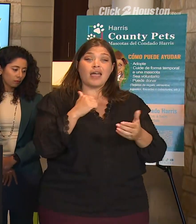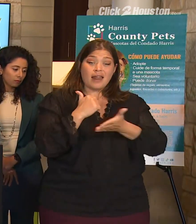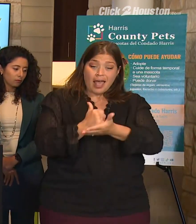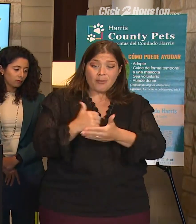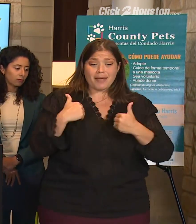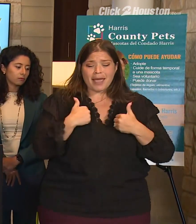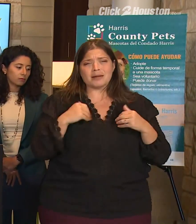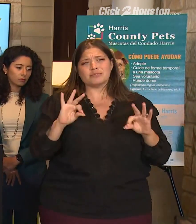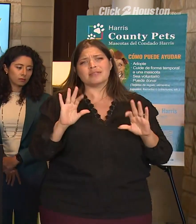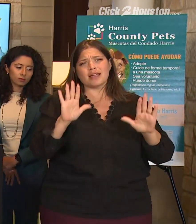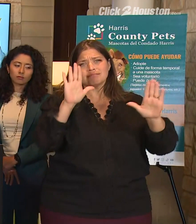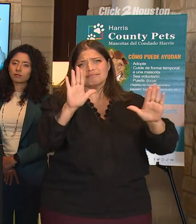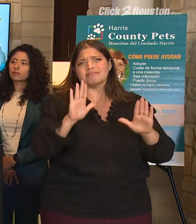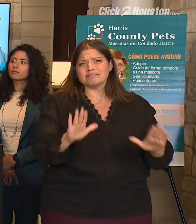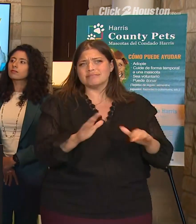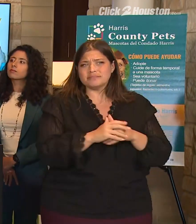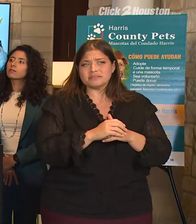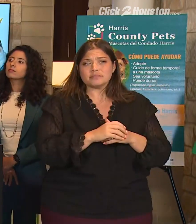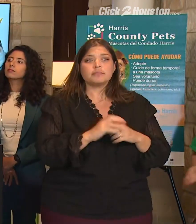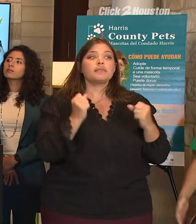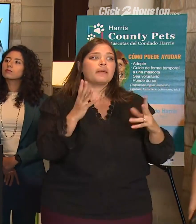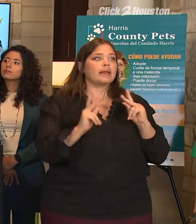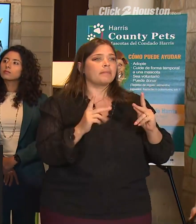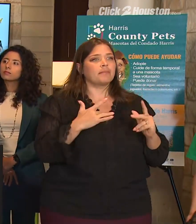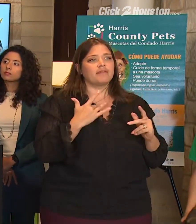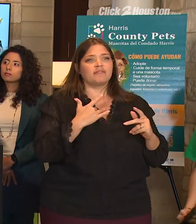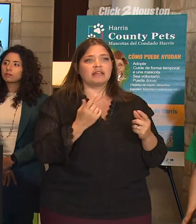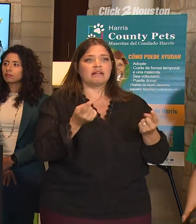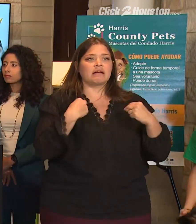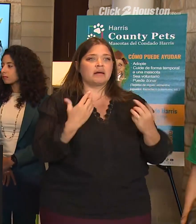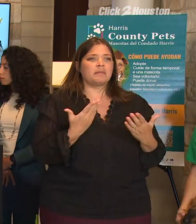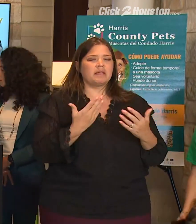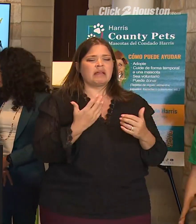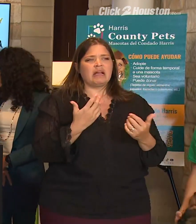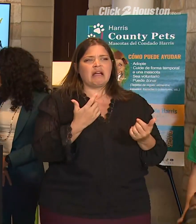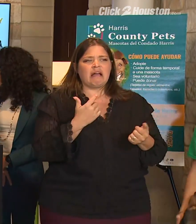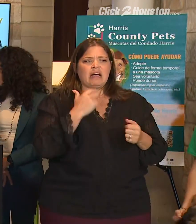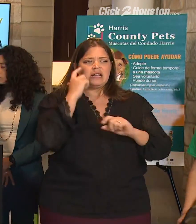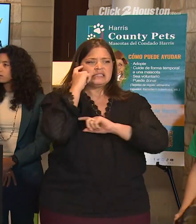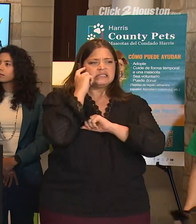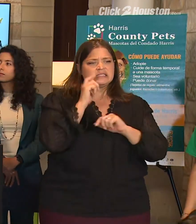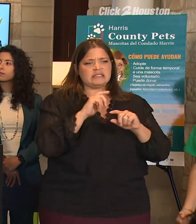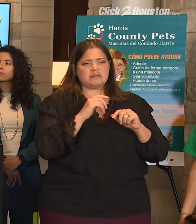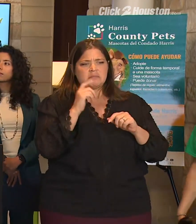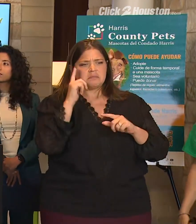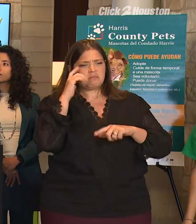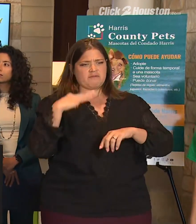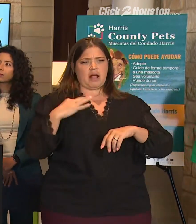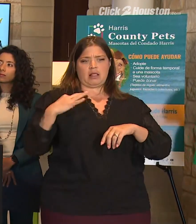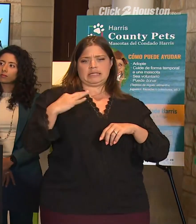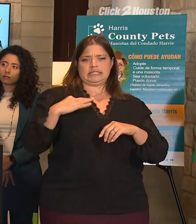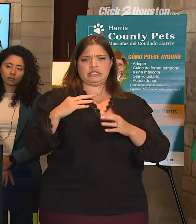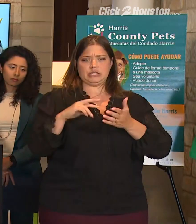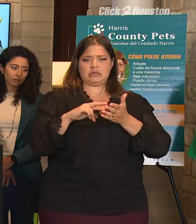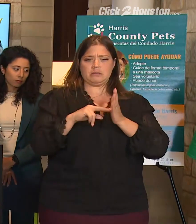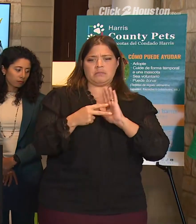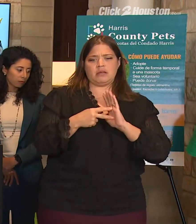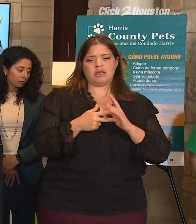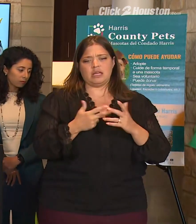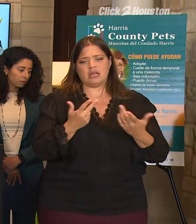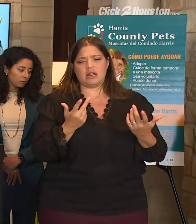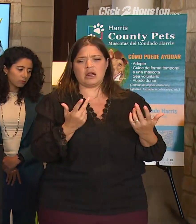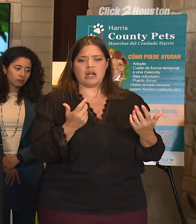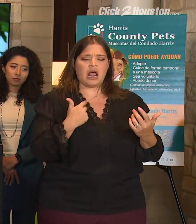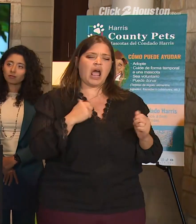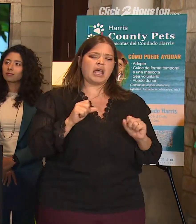out an animal. You know, I think a lot of people come here with a different mindset when they volunteer, you know, that maybe they think, like, oh, it's something